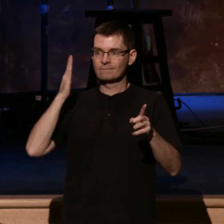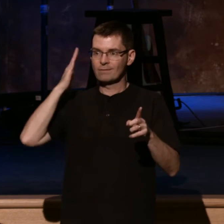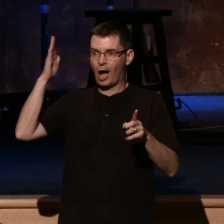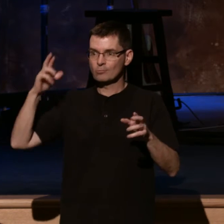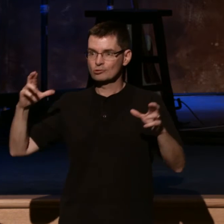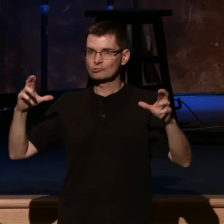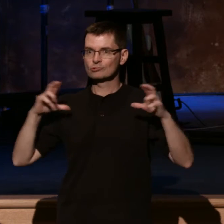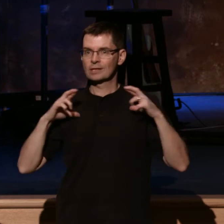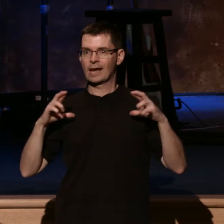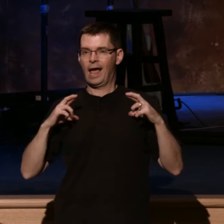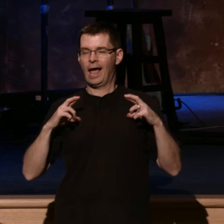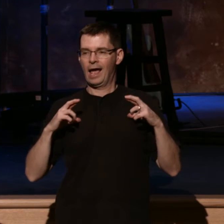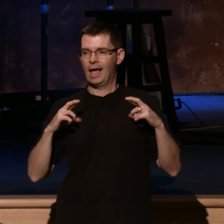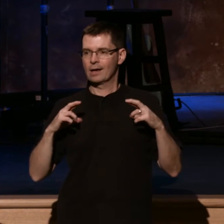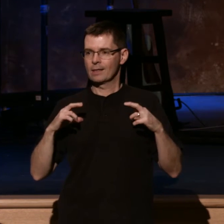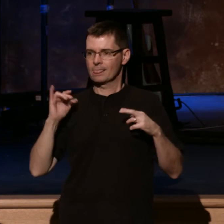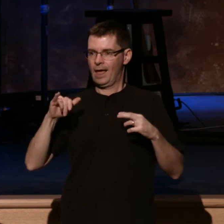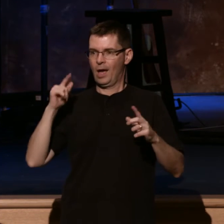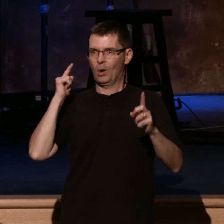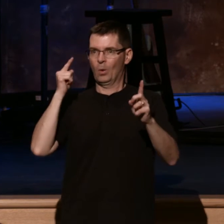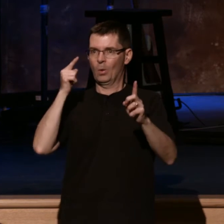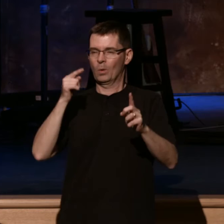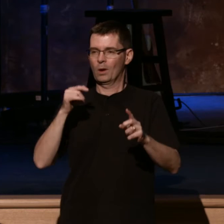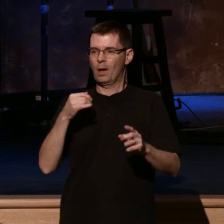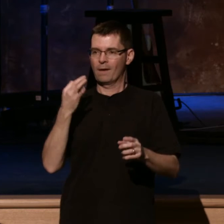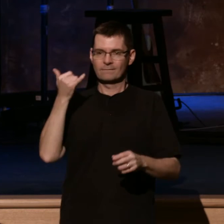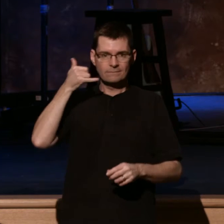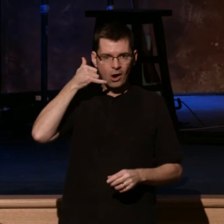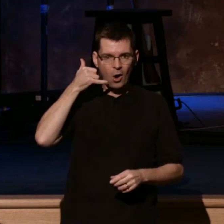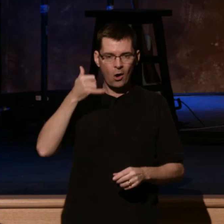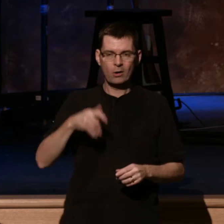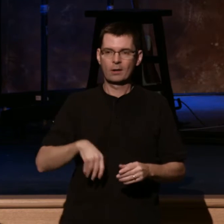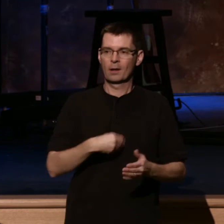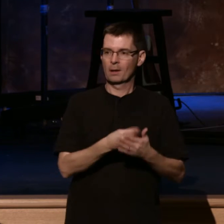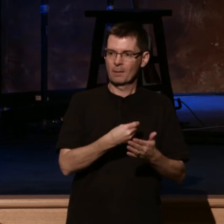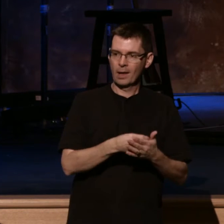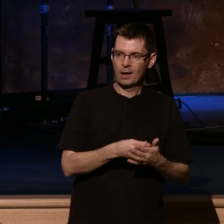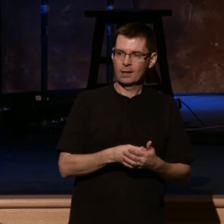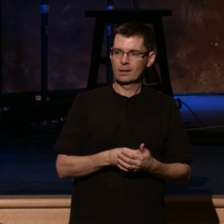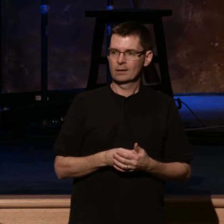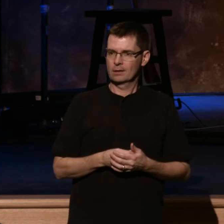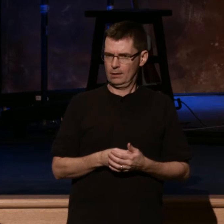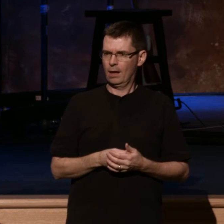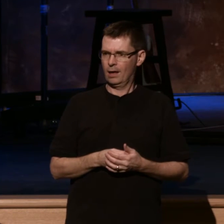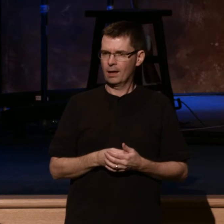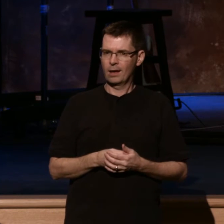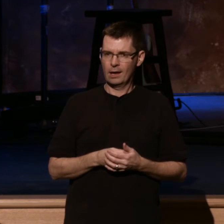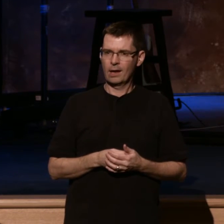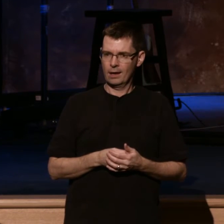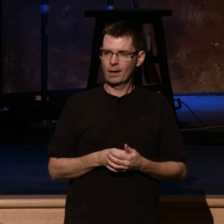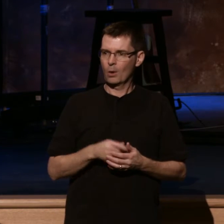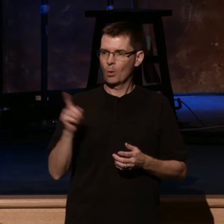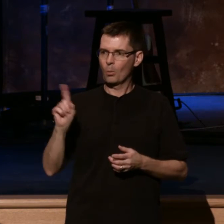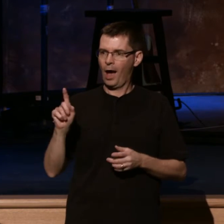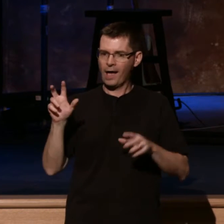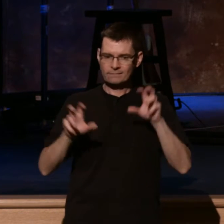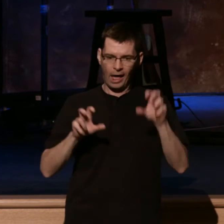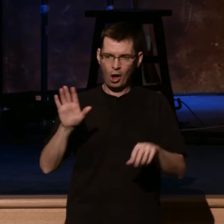retirement. Phone. Money. Phone. Money. Yeah, it is. It's where we invest our money, where we invest our time, our